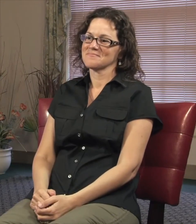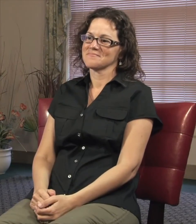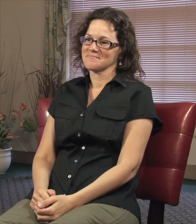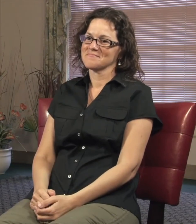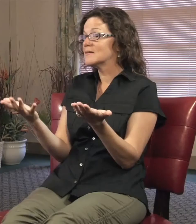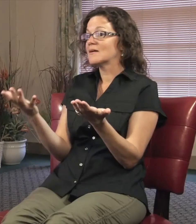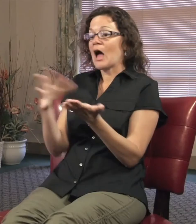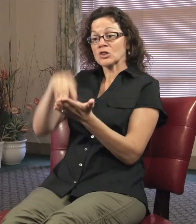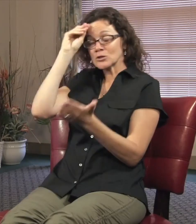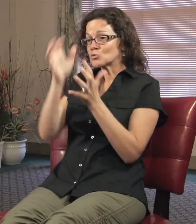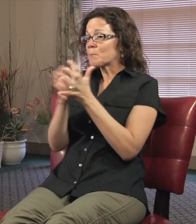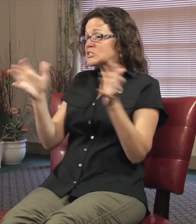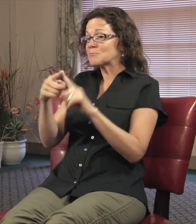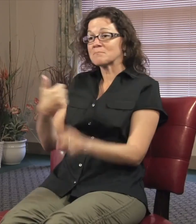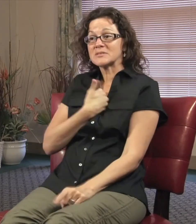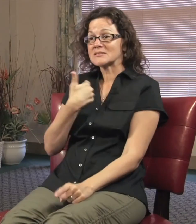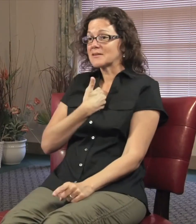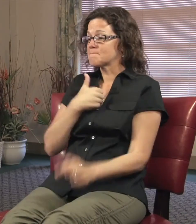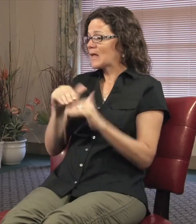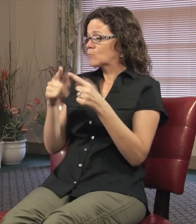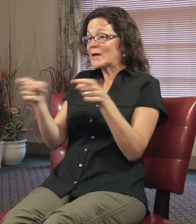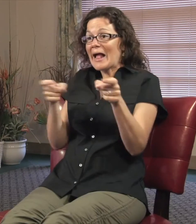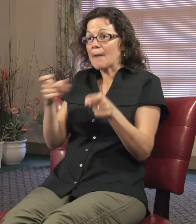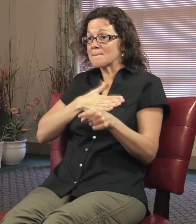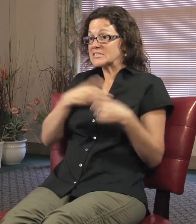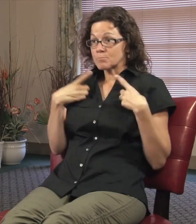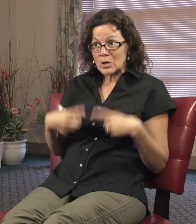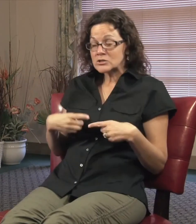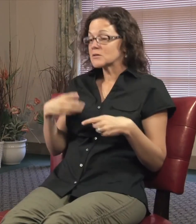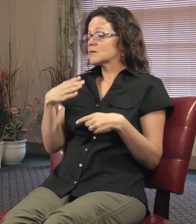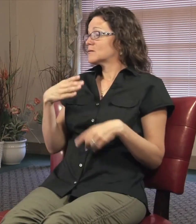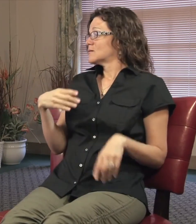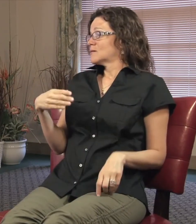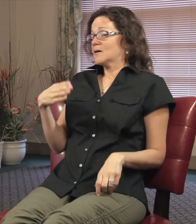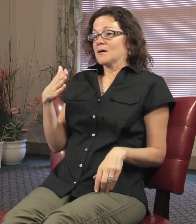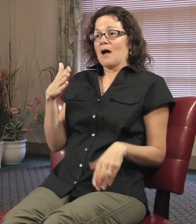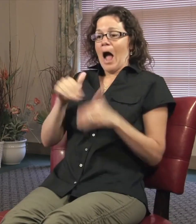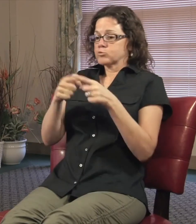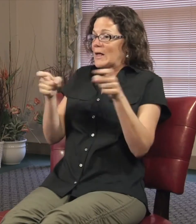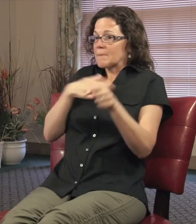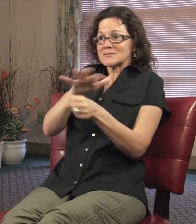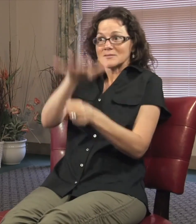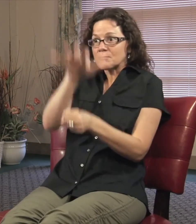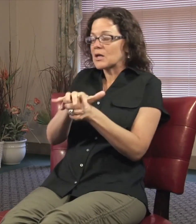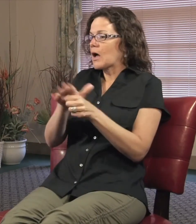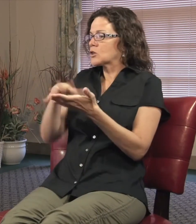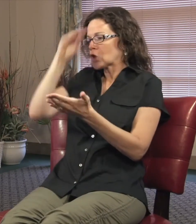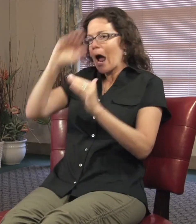family. I have learned so much about myself. I'm able to manage my depression, how to manage my temper, how to